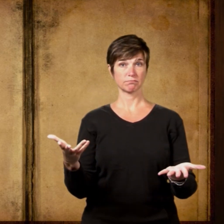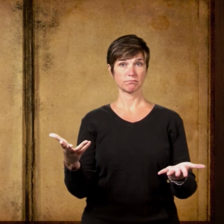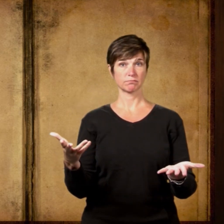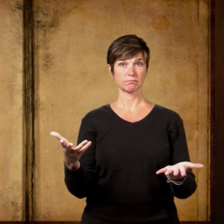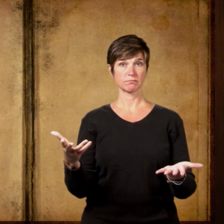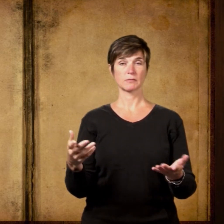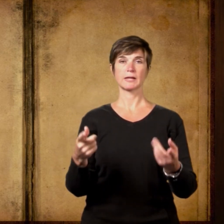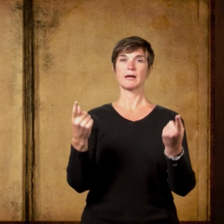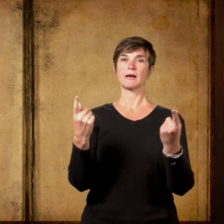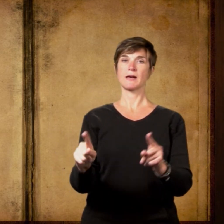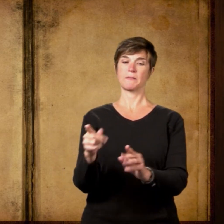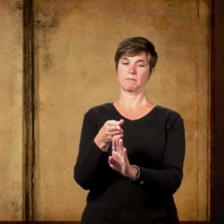Came Before